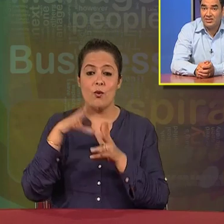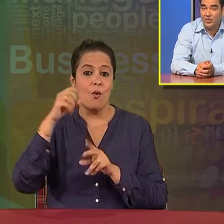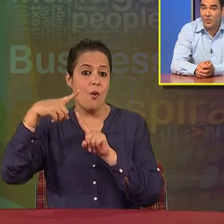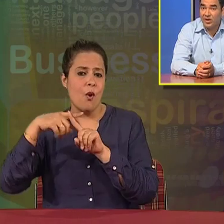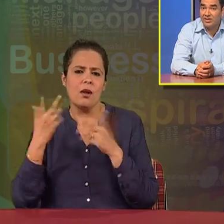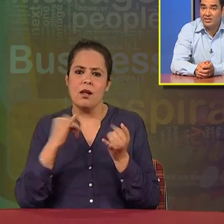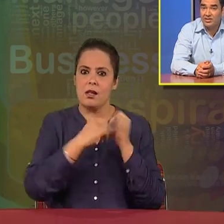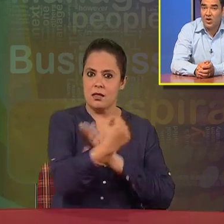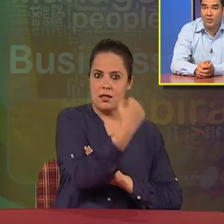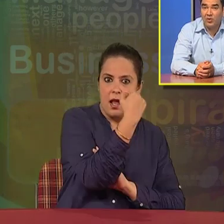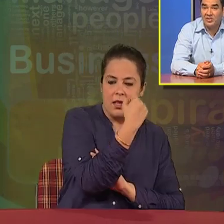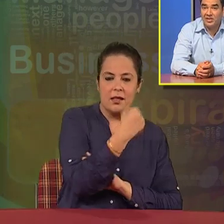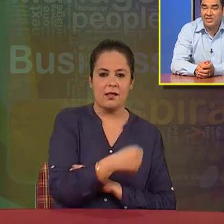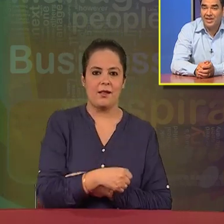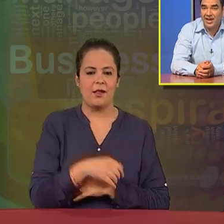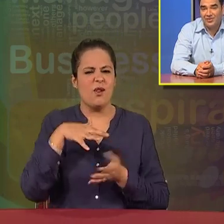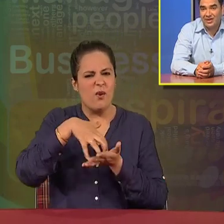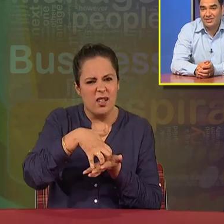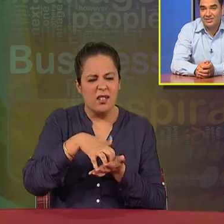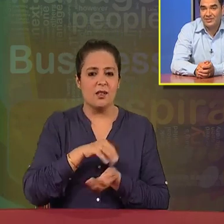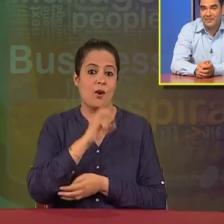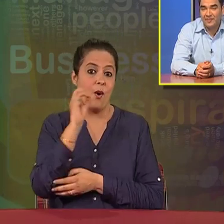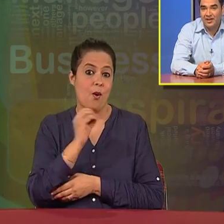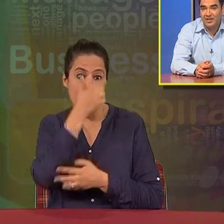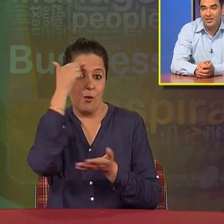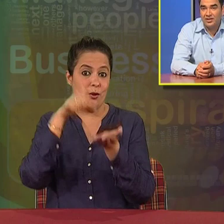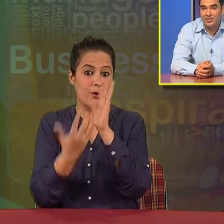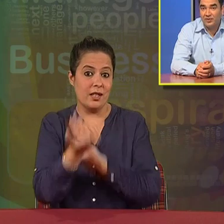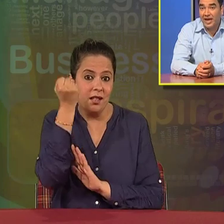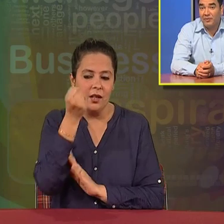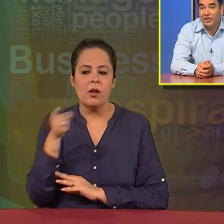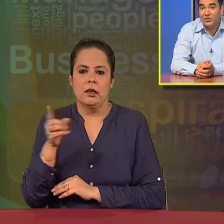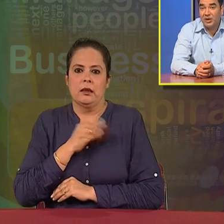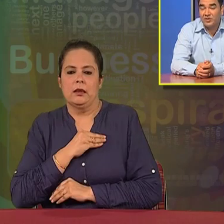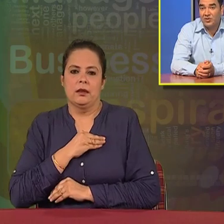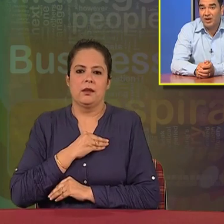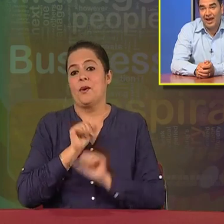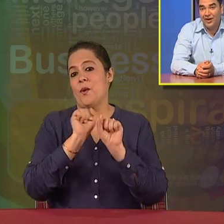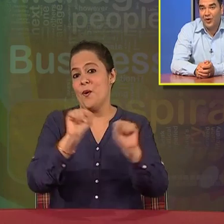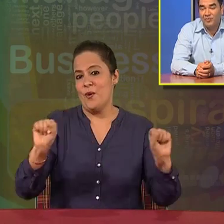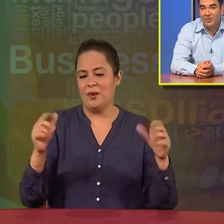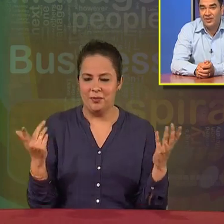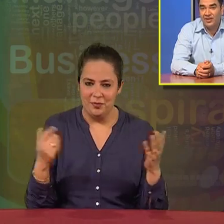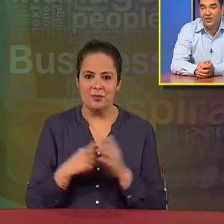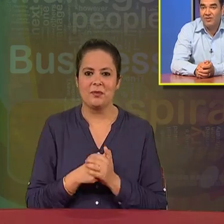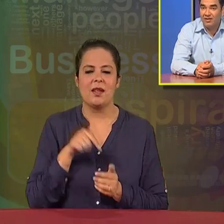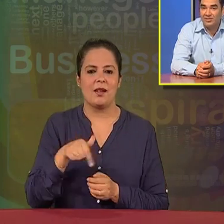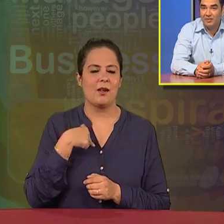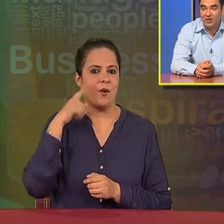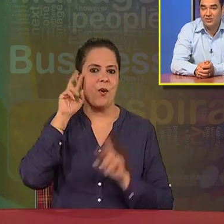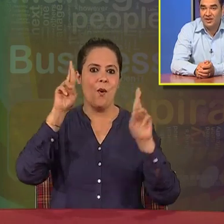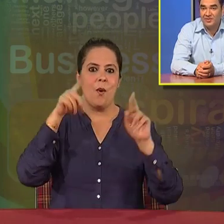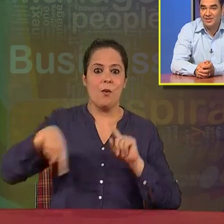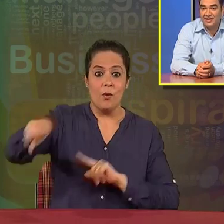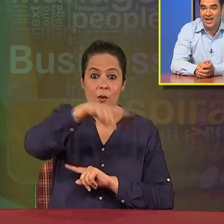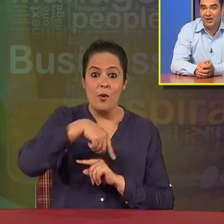strengths, weaknesses, opportunities, and threats. So, with the help of these two episodes, I hope that you have learned